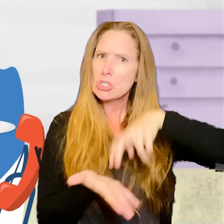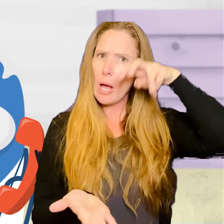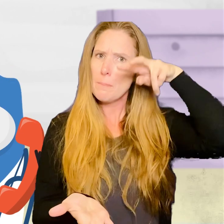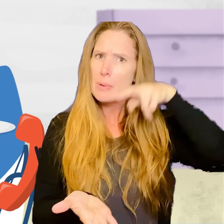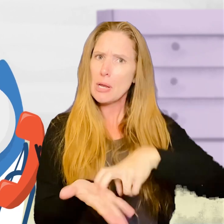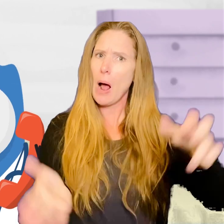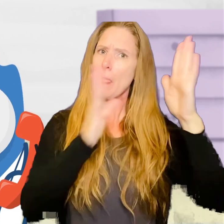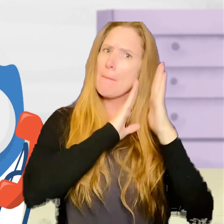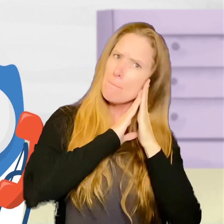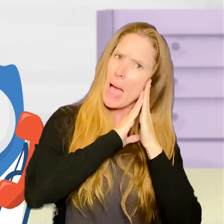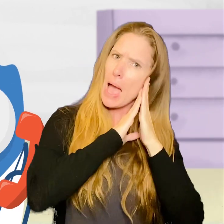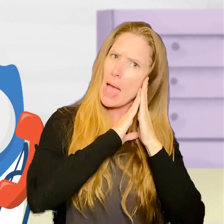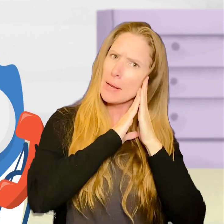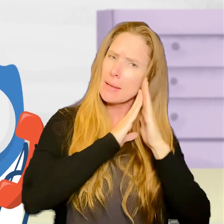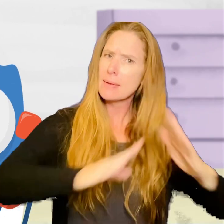jumping on the bed